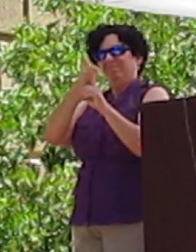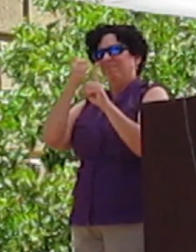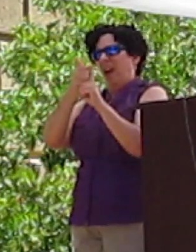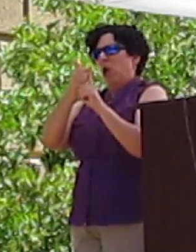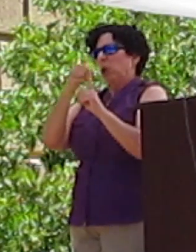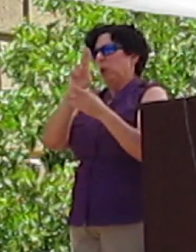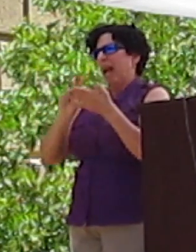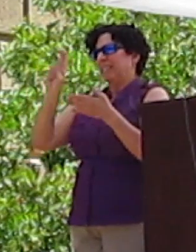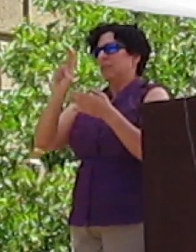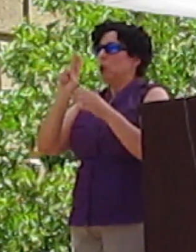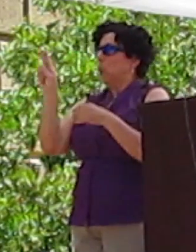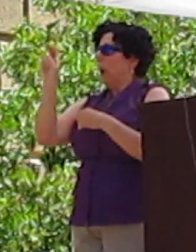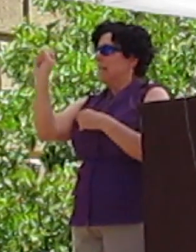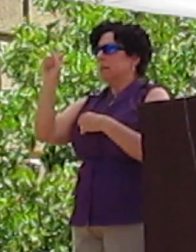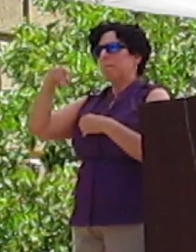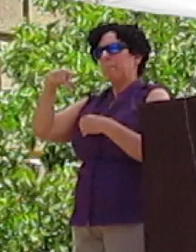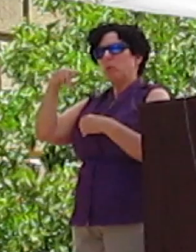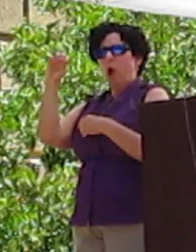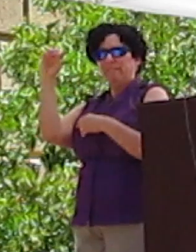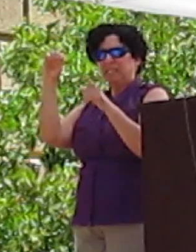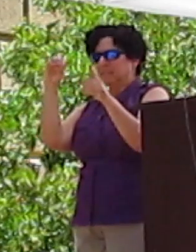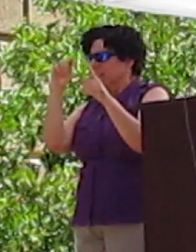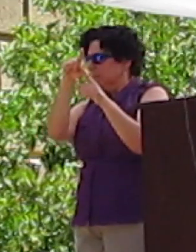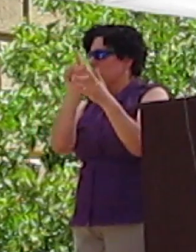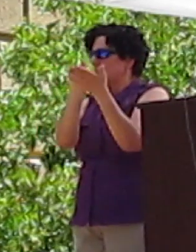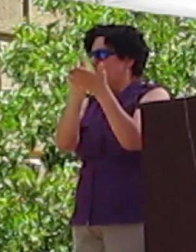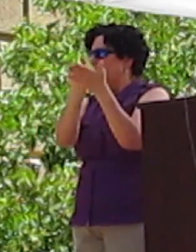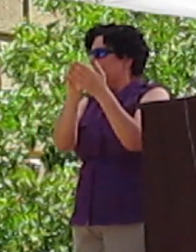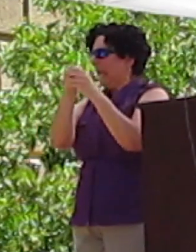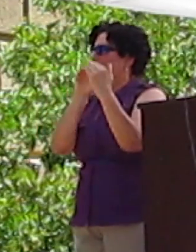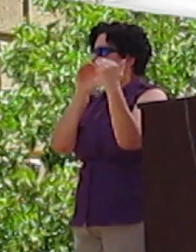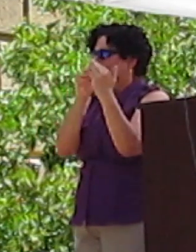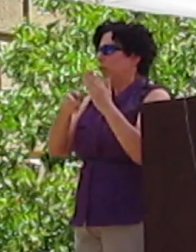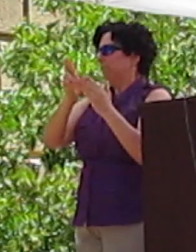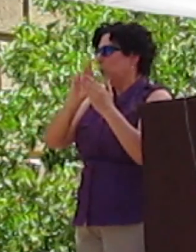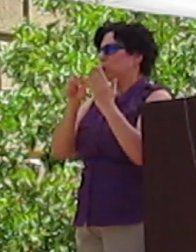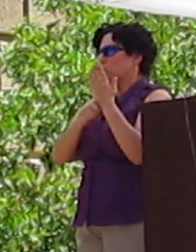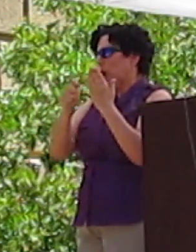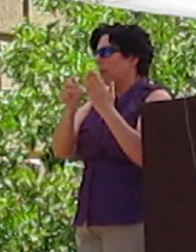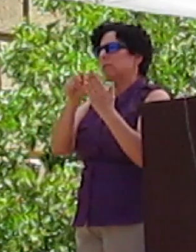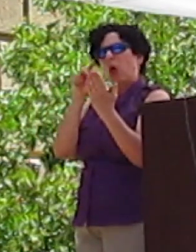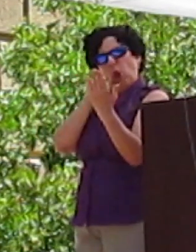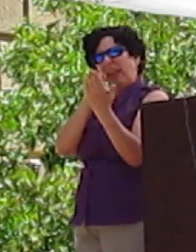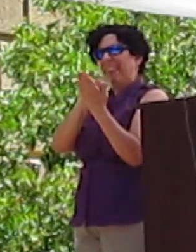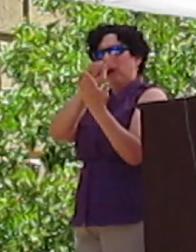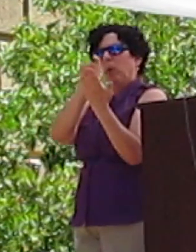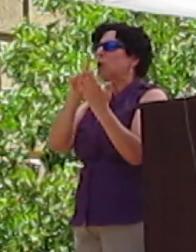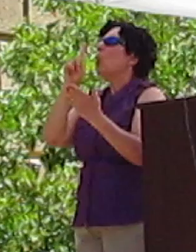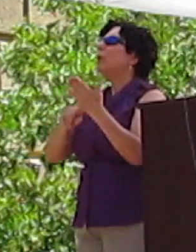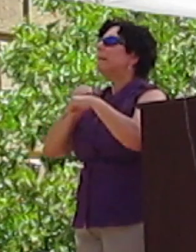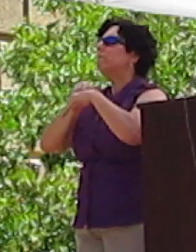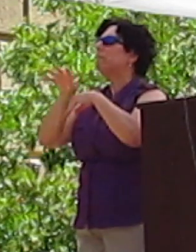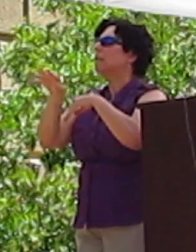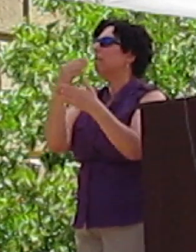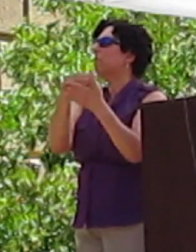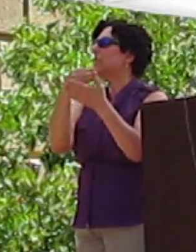Office and Trademark Office, who publishes often in peer-reviewed journals looking at this question. What is the effect